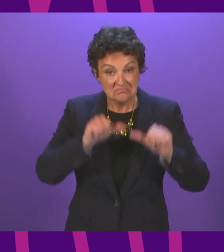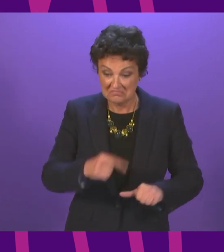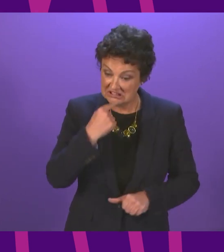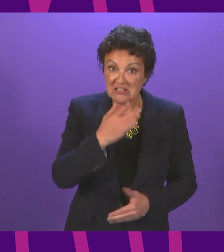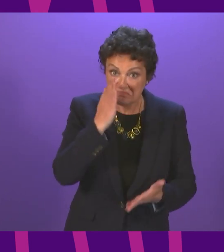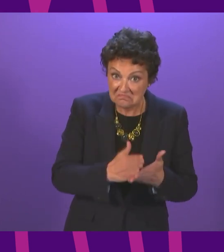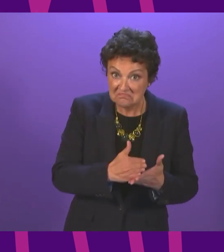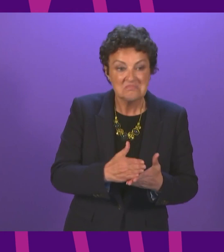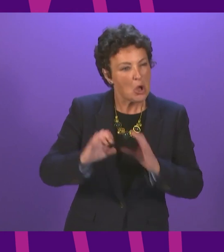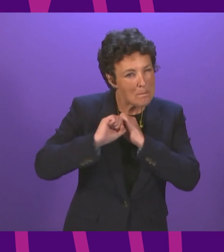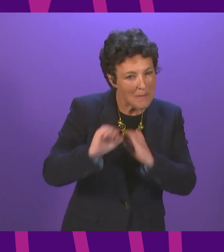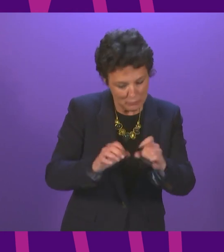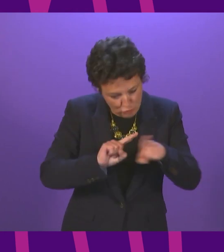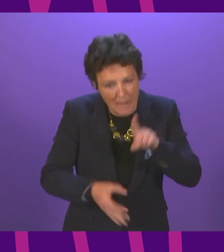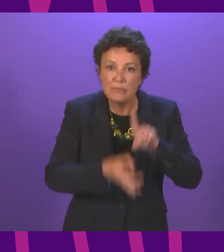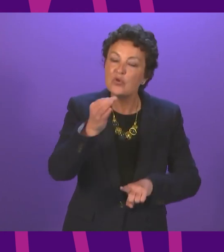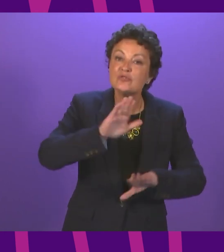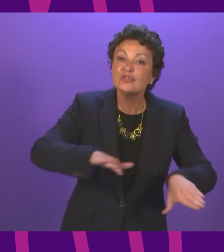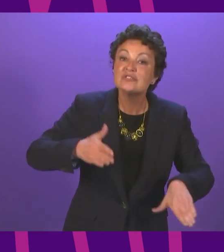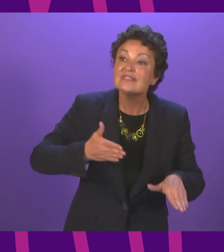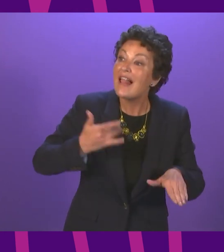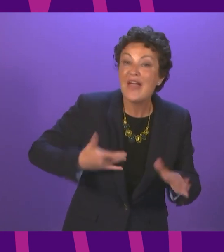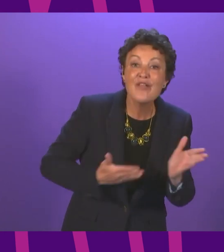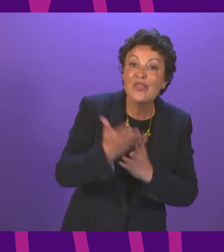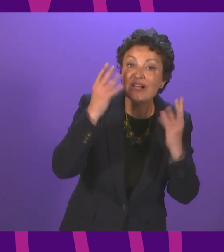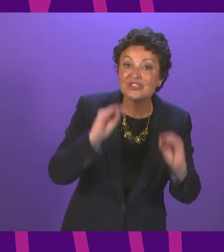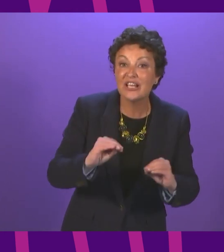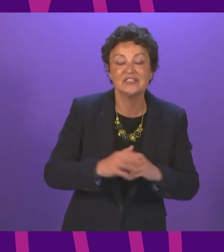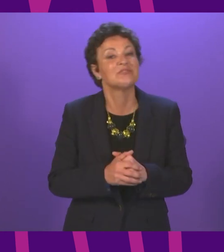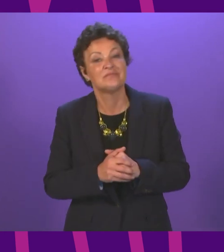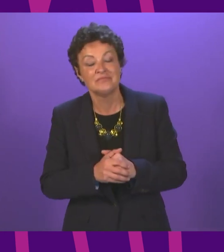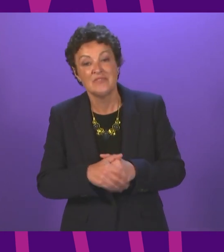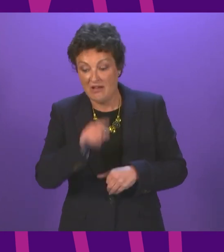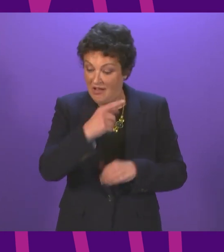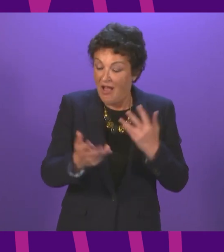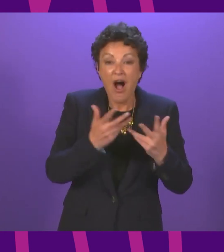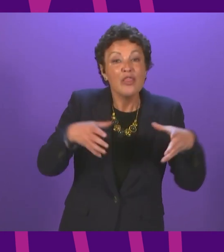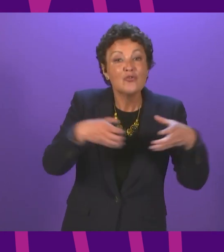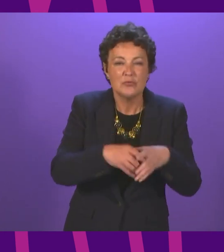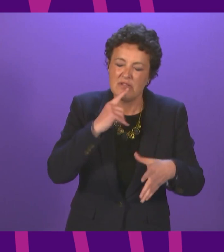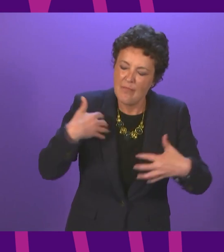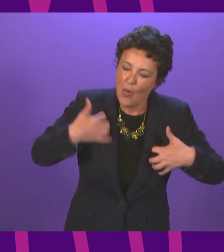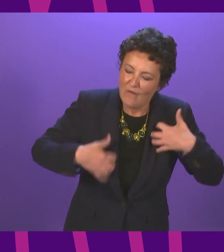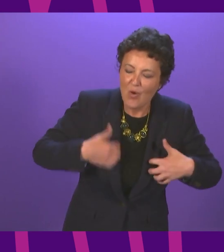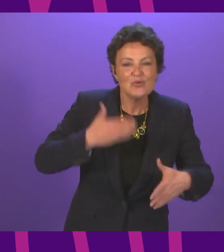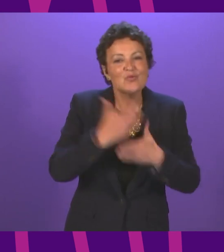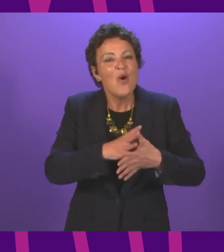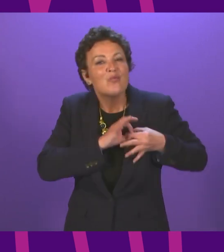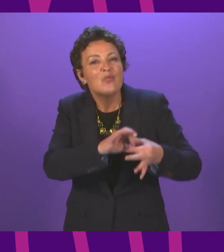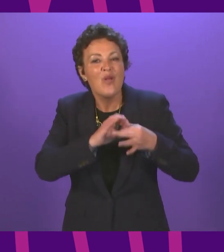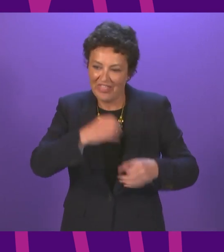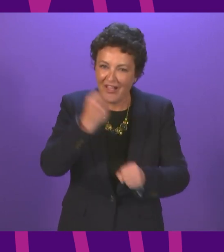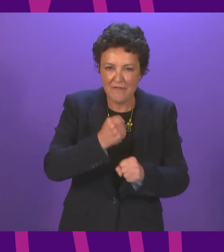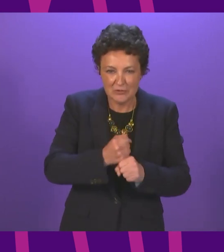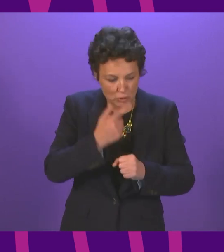children's lives through education. The NASUWT, looking forward to working with the government to build on the many strengths the